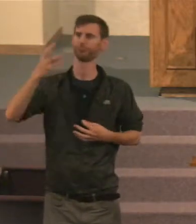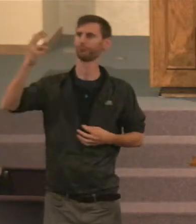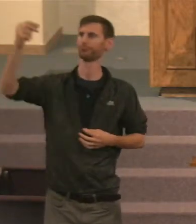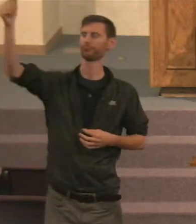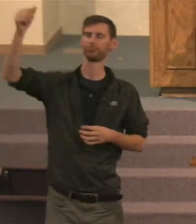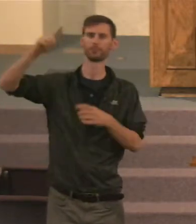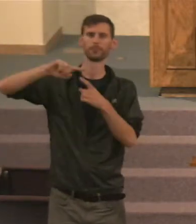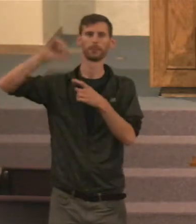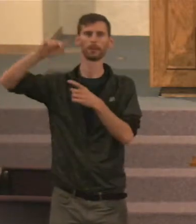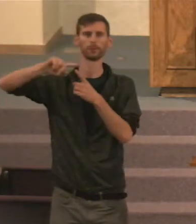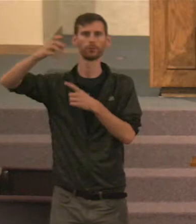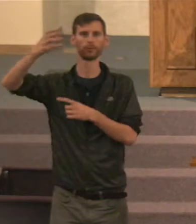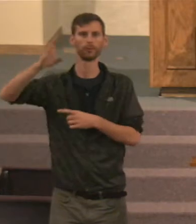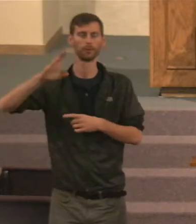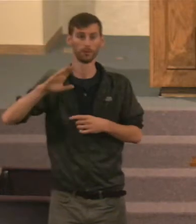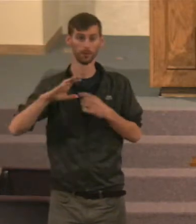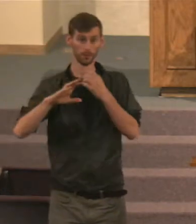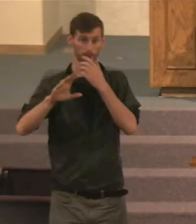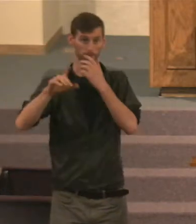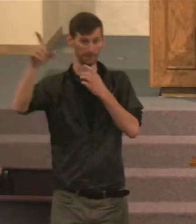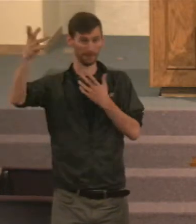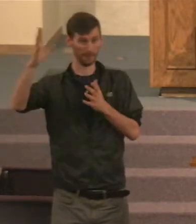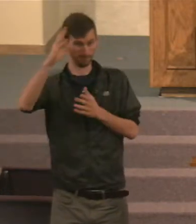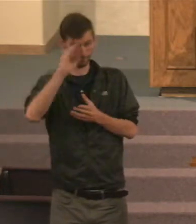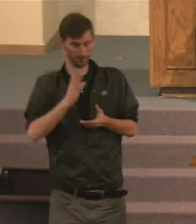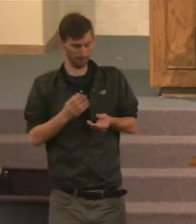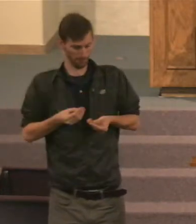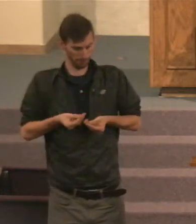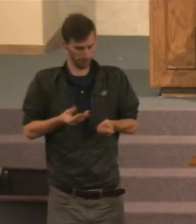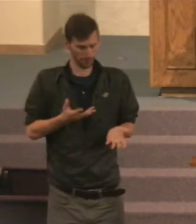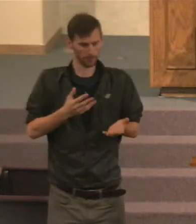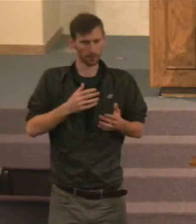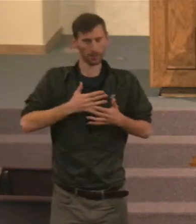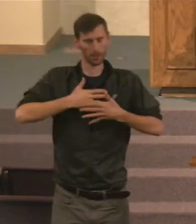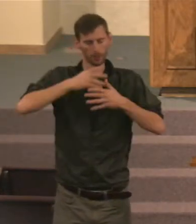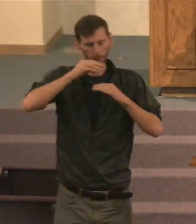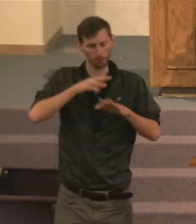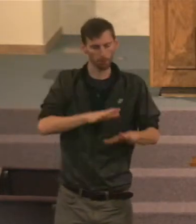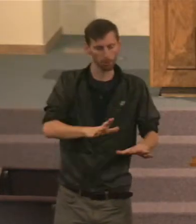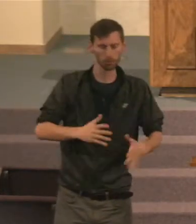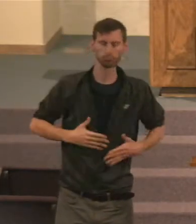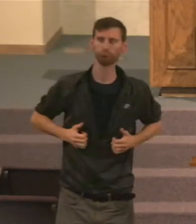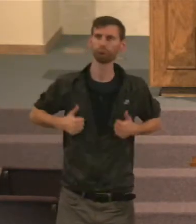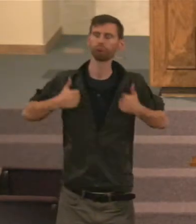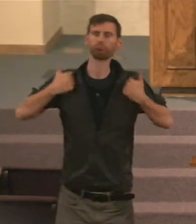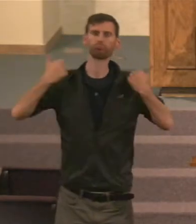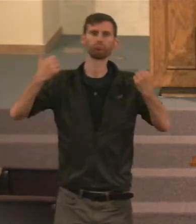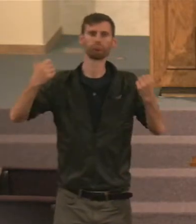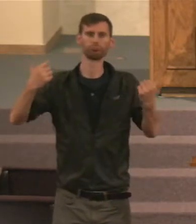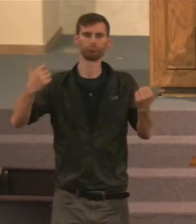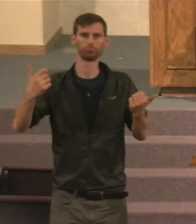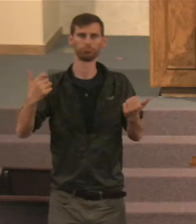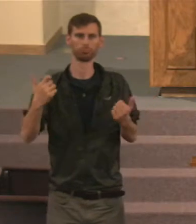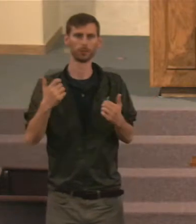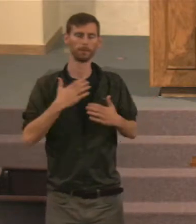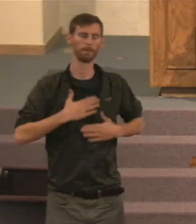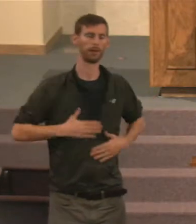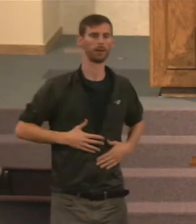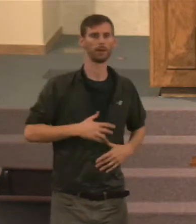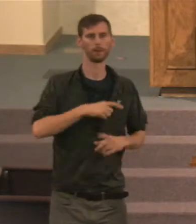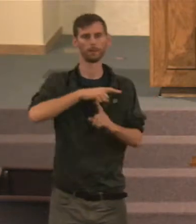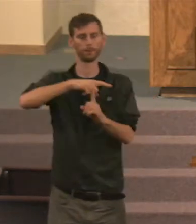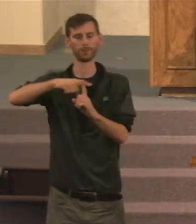Man is a dual being, And he is both body and spirit.